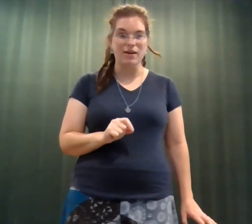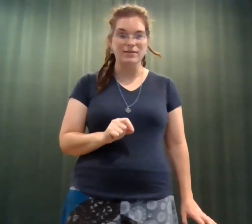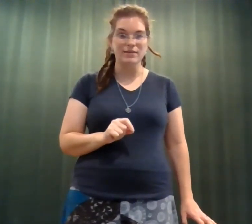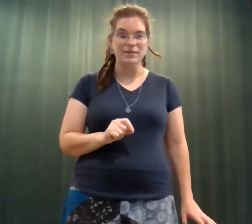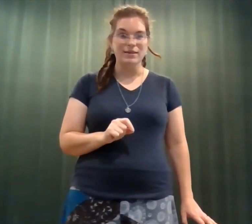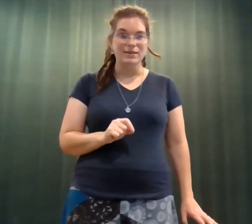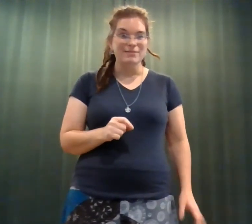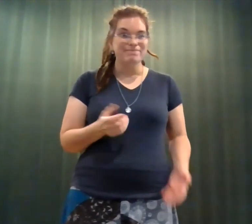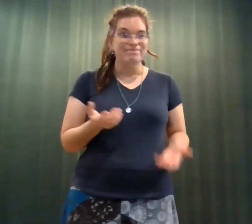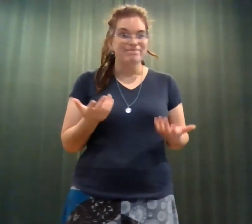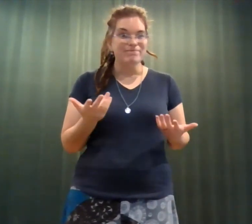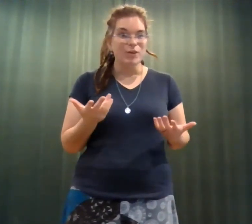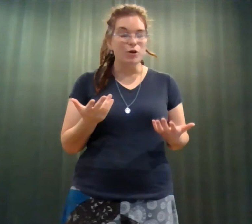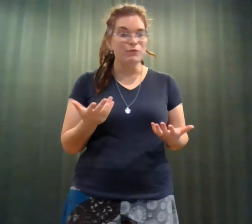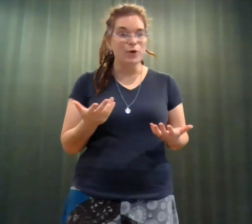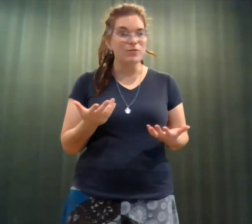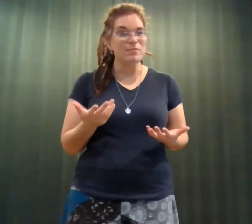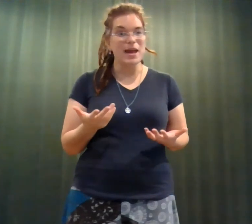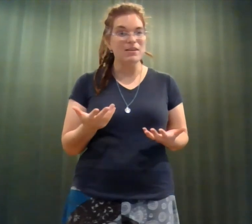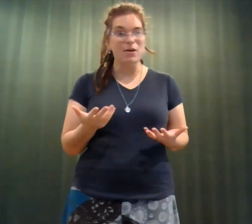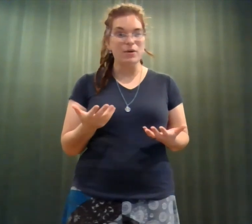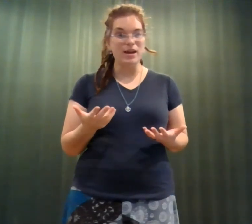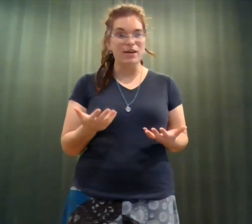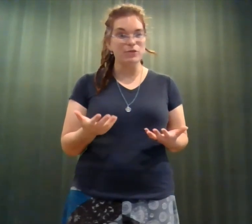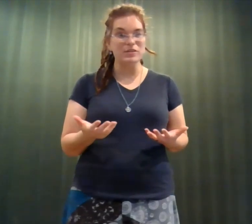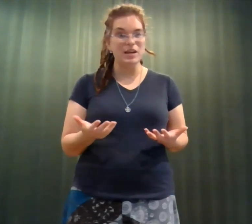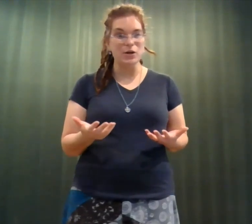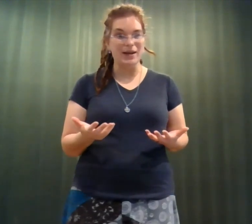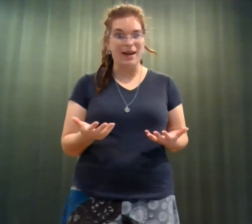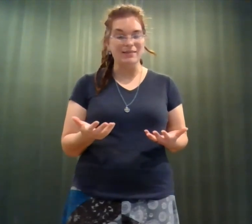her folks may not want to ever see her again.